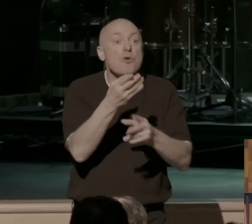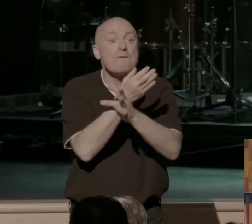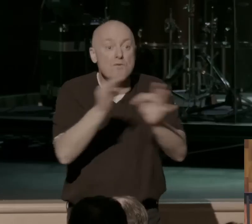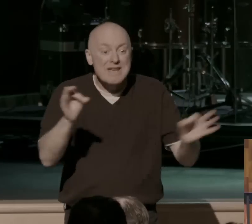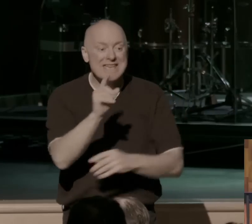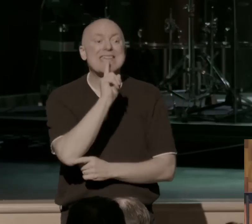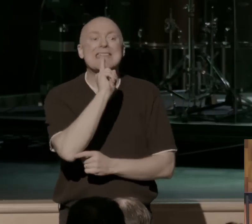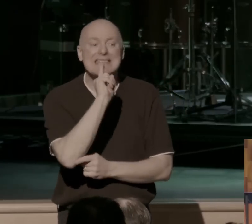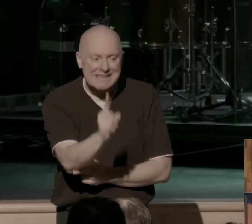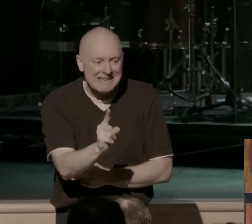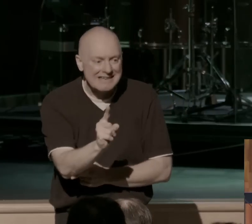indeed. Indeed.